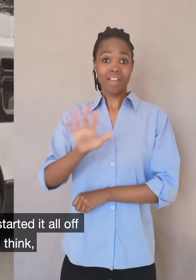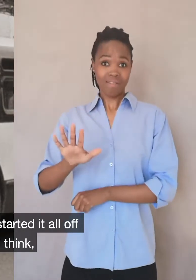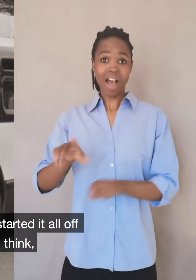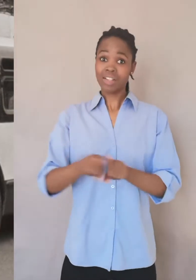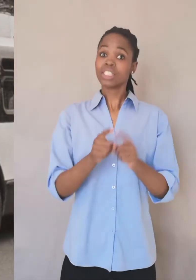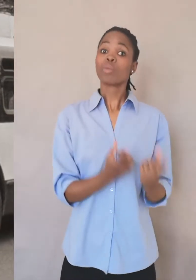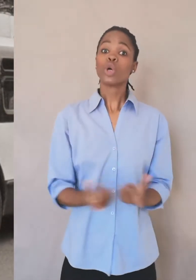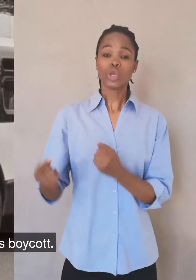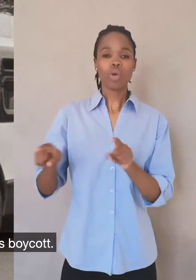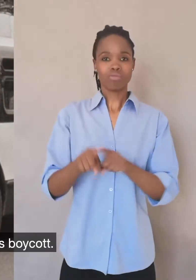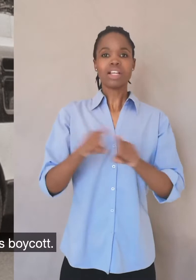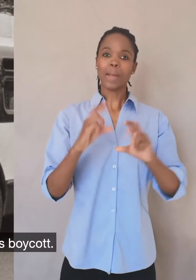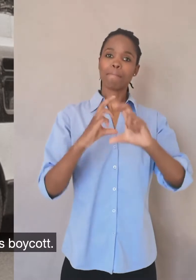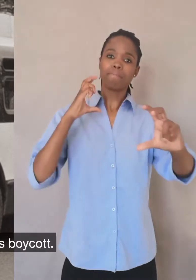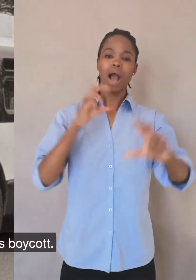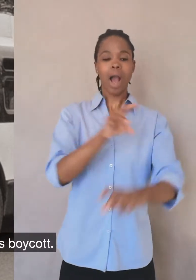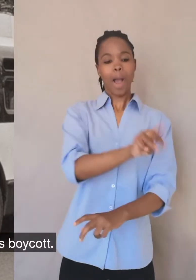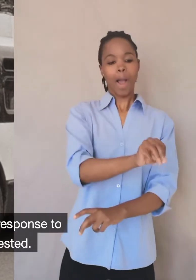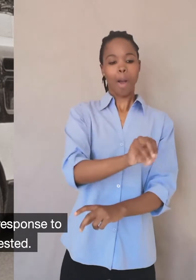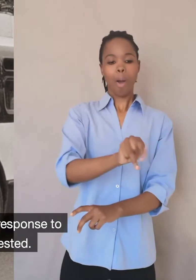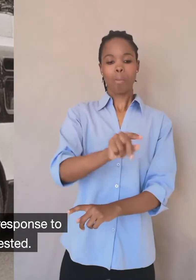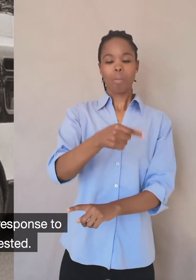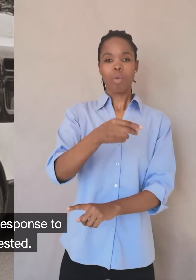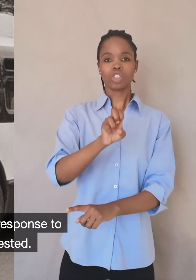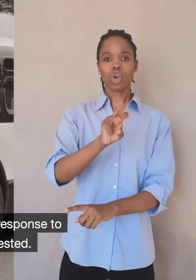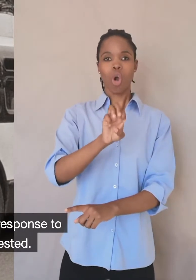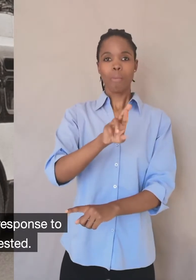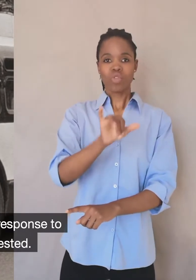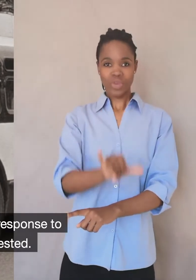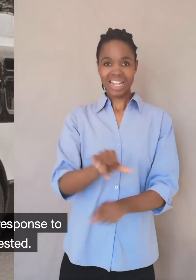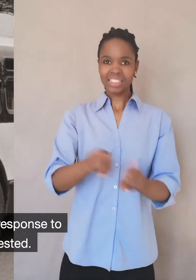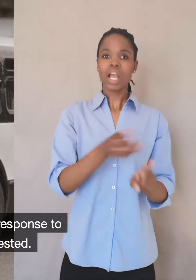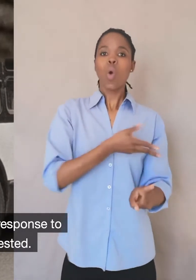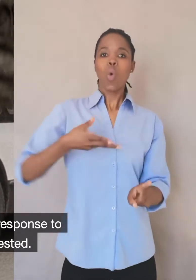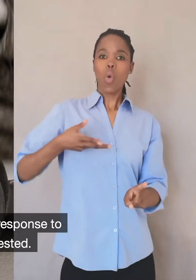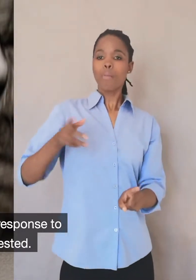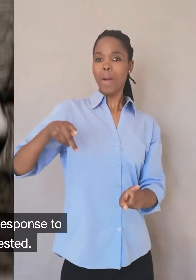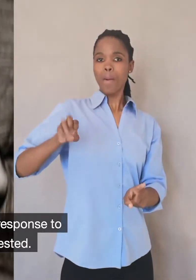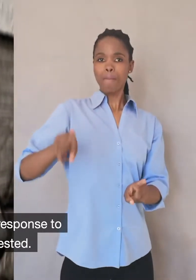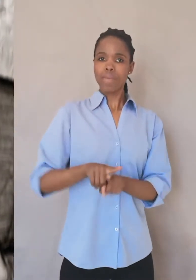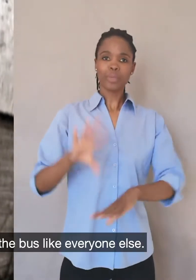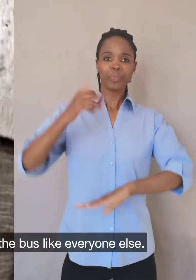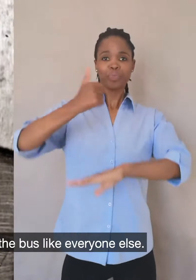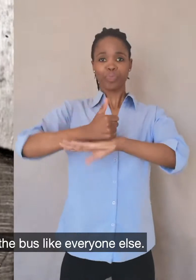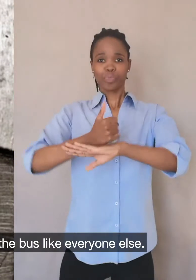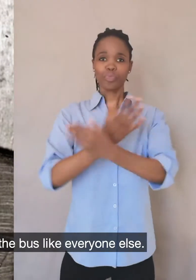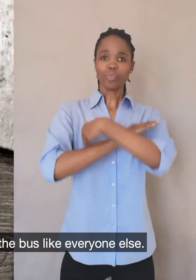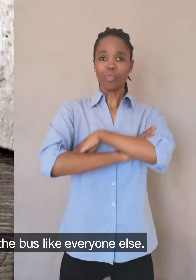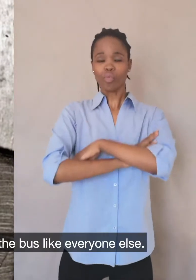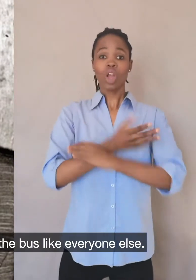think, with the Montgomery bus boycott. And, of course, that was in response to Rosa Parks being arrested. Rosa Parks was this woman